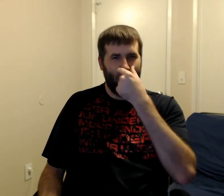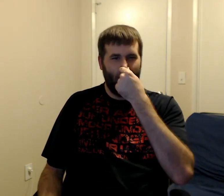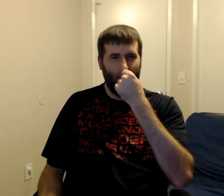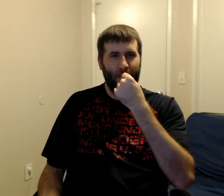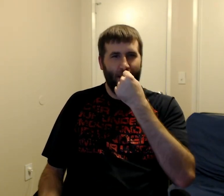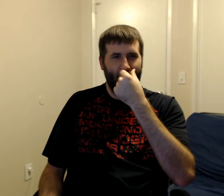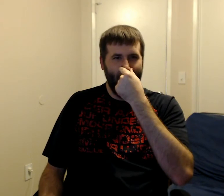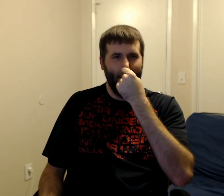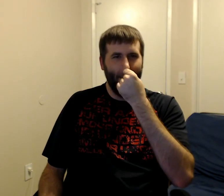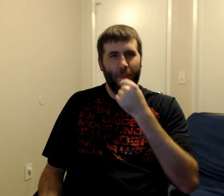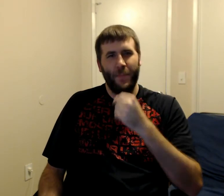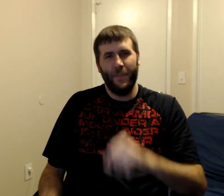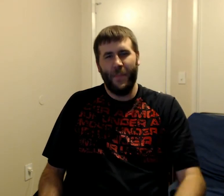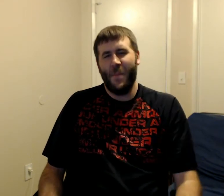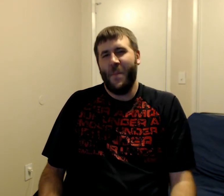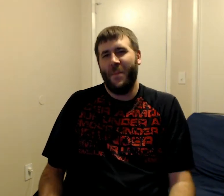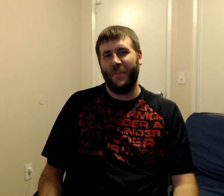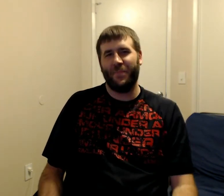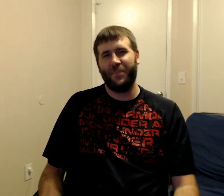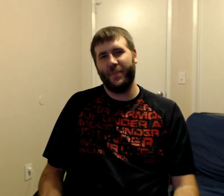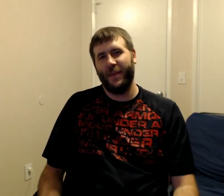not the only landscape